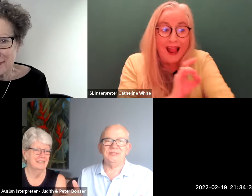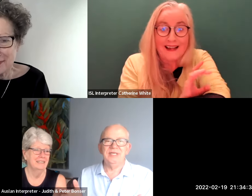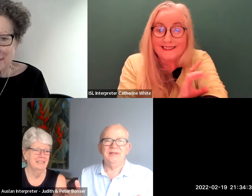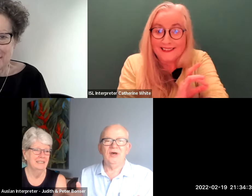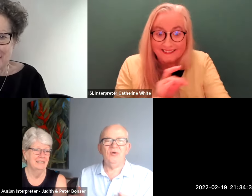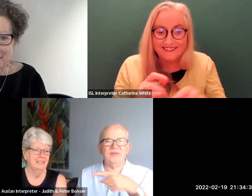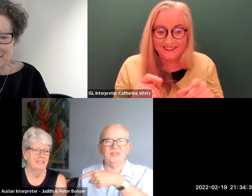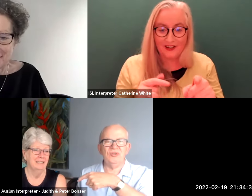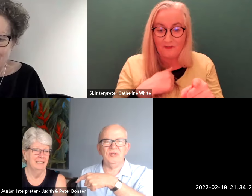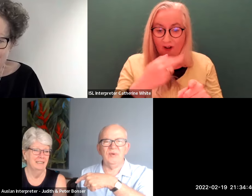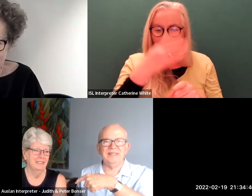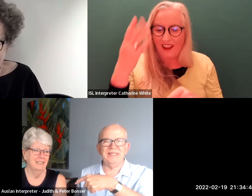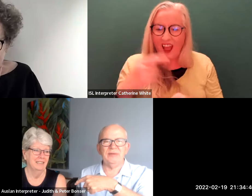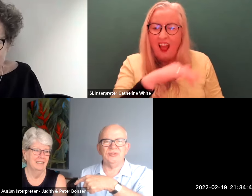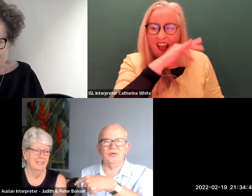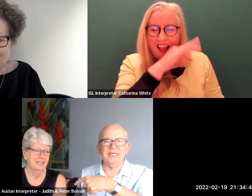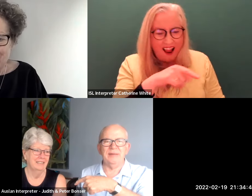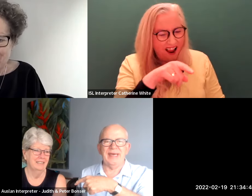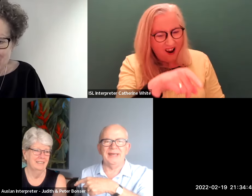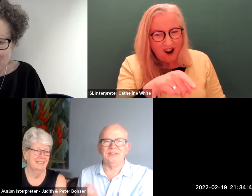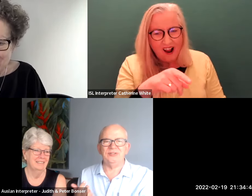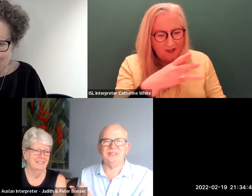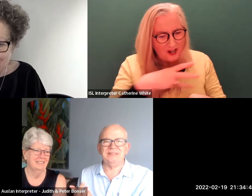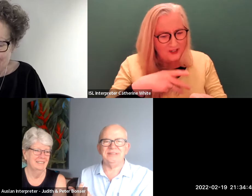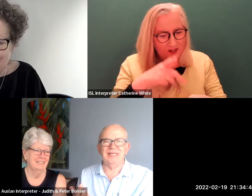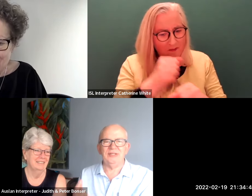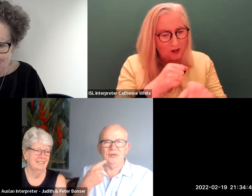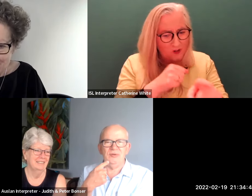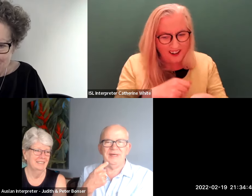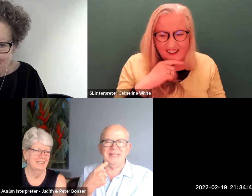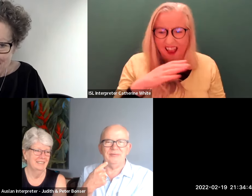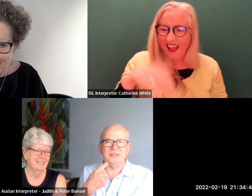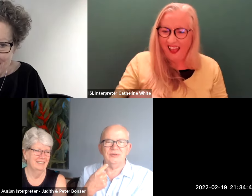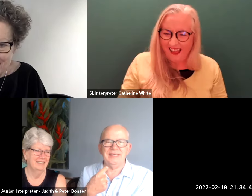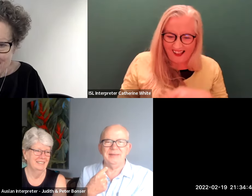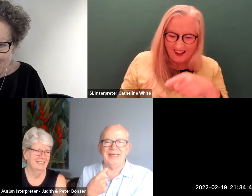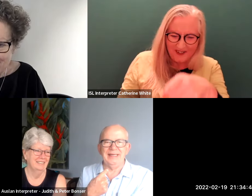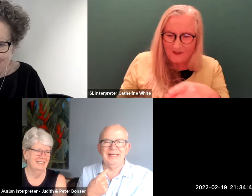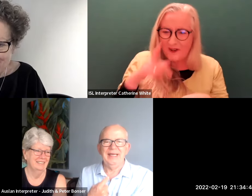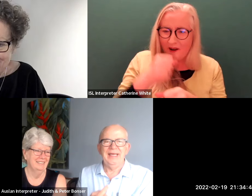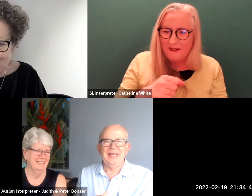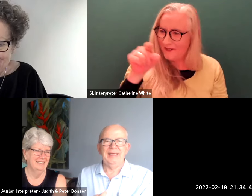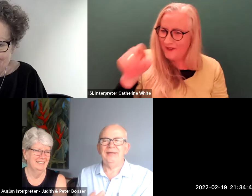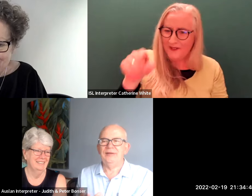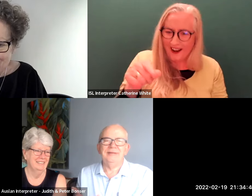realized oh you're the one that they were talking about and judy's like you're the one they were talking about